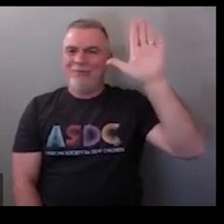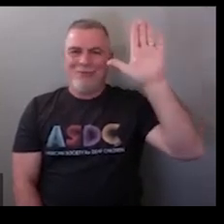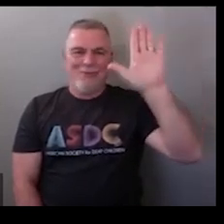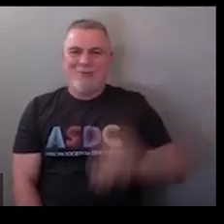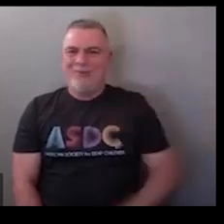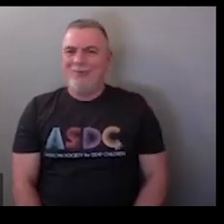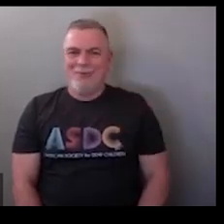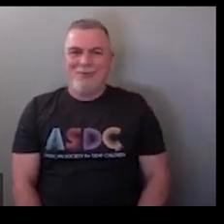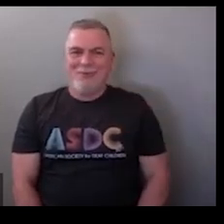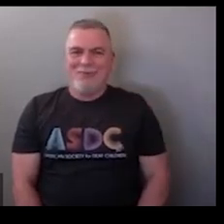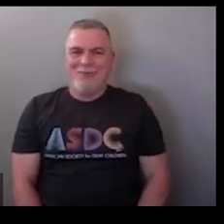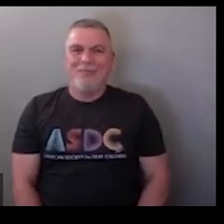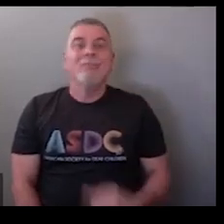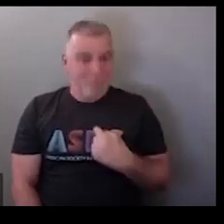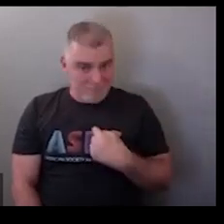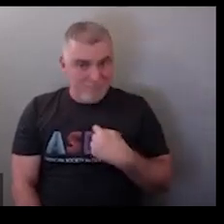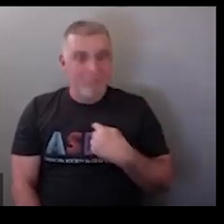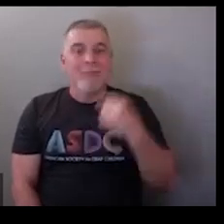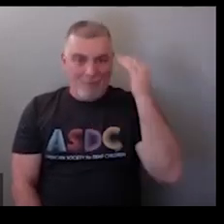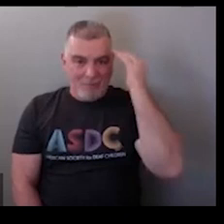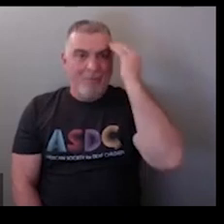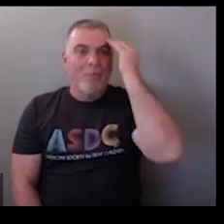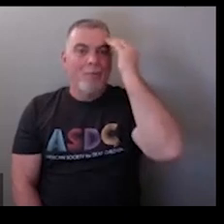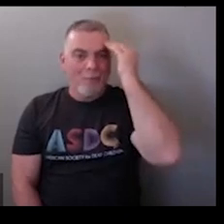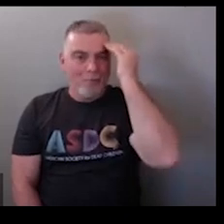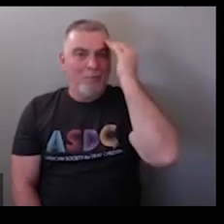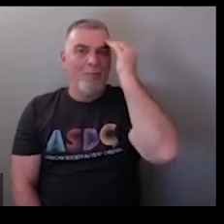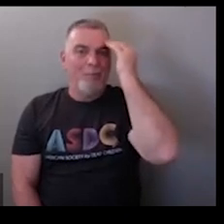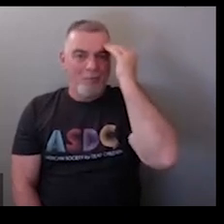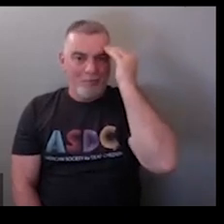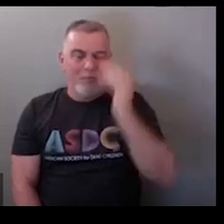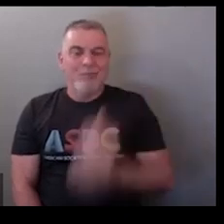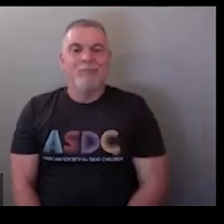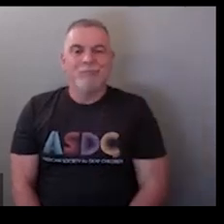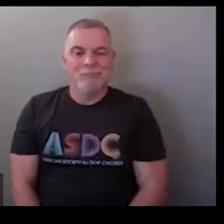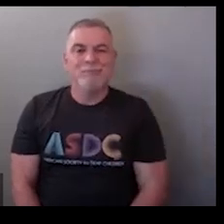shake your head negating the statement versus I know